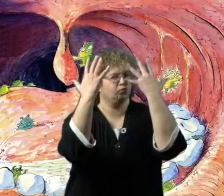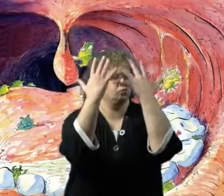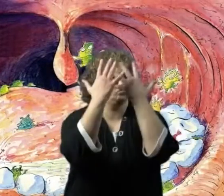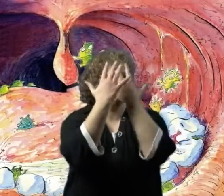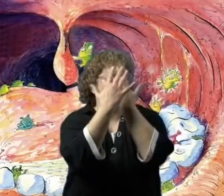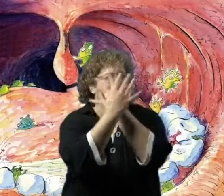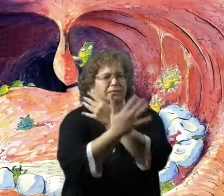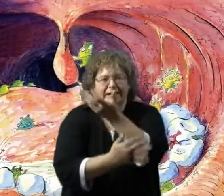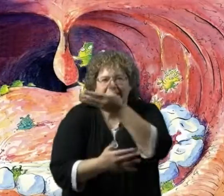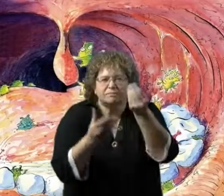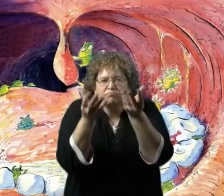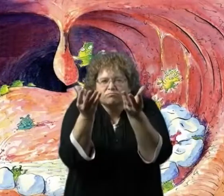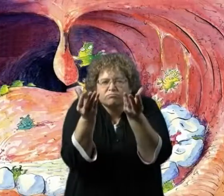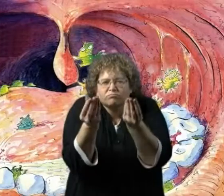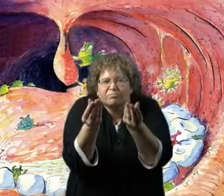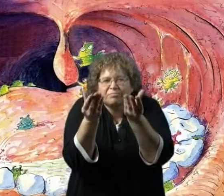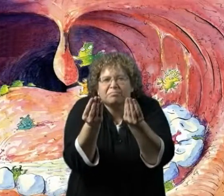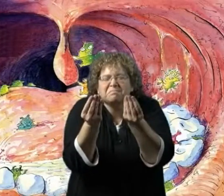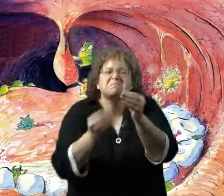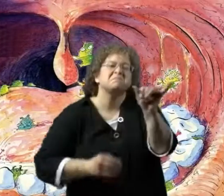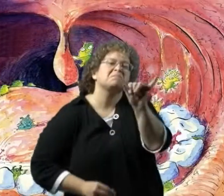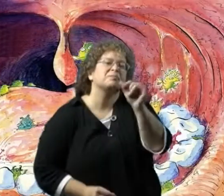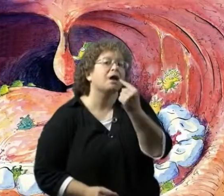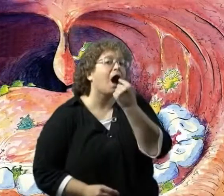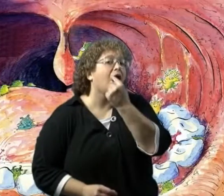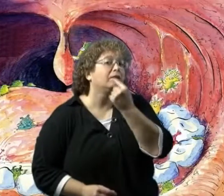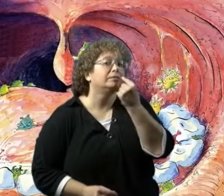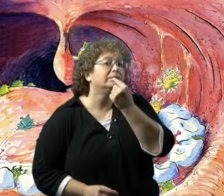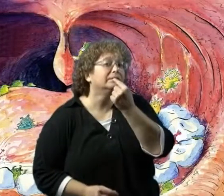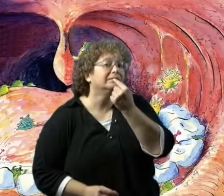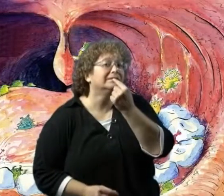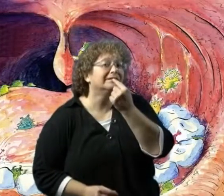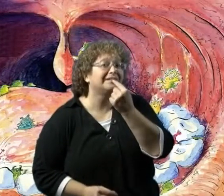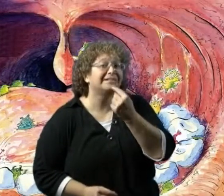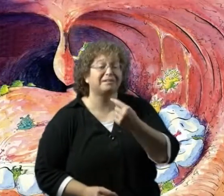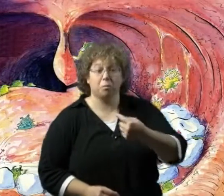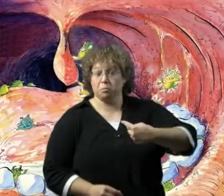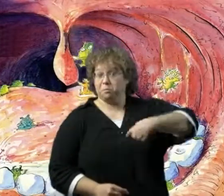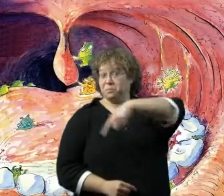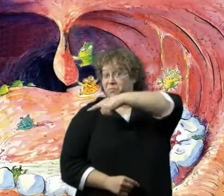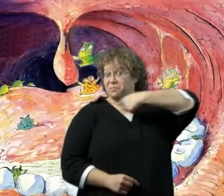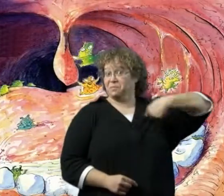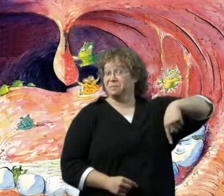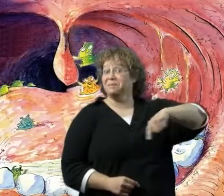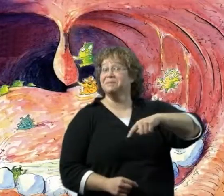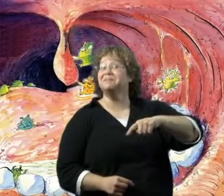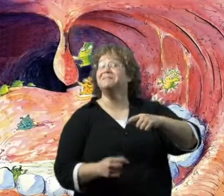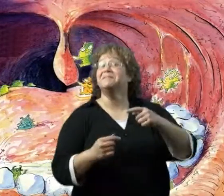Give us some place dark and damp What a perfect place to camp